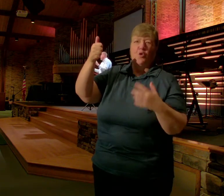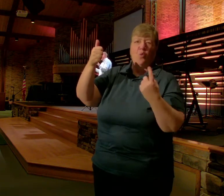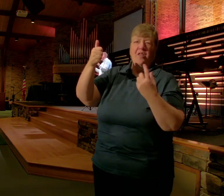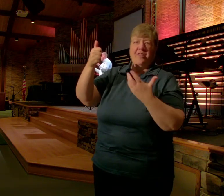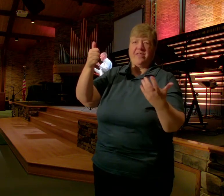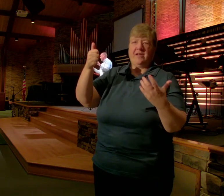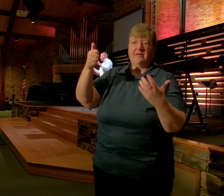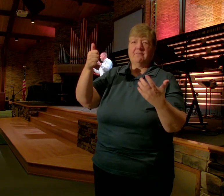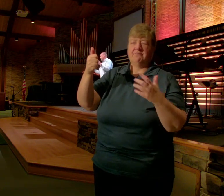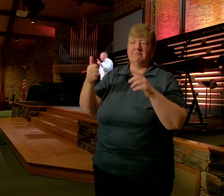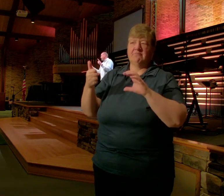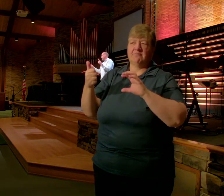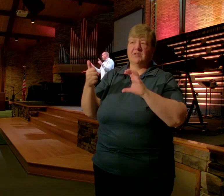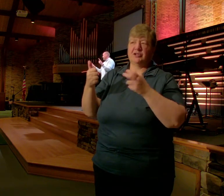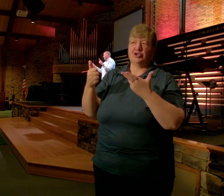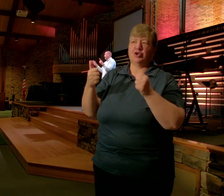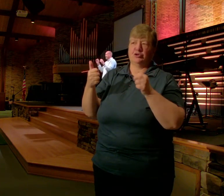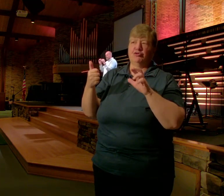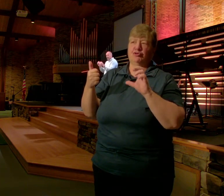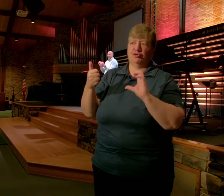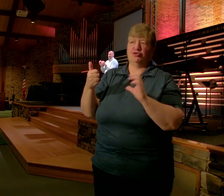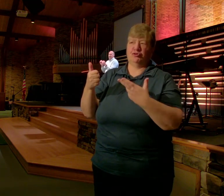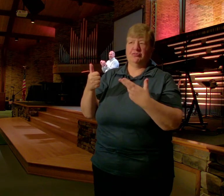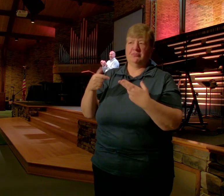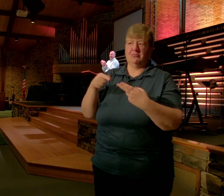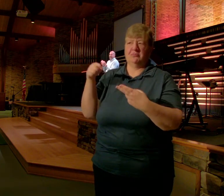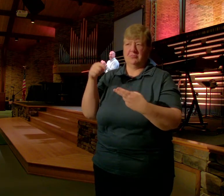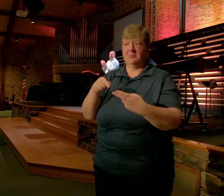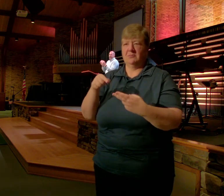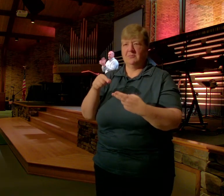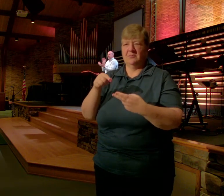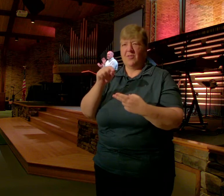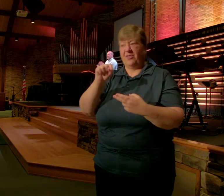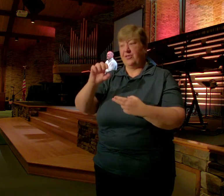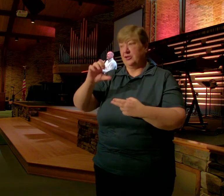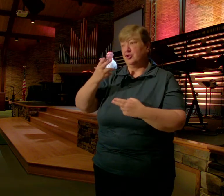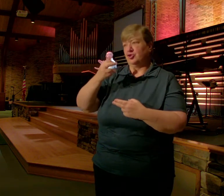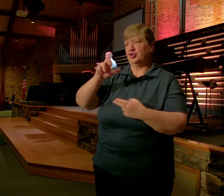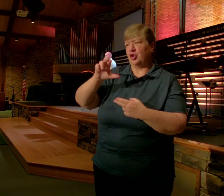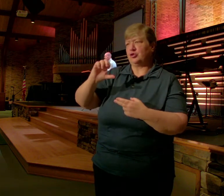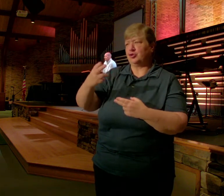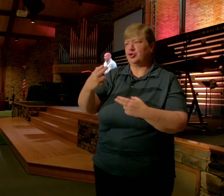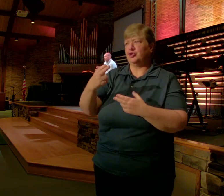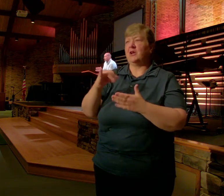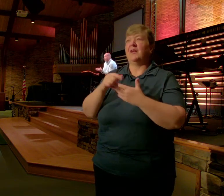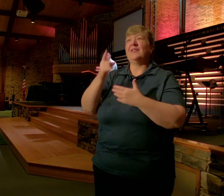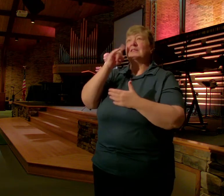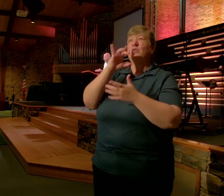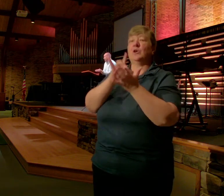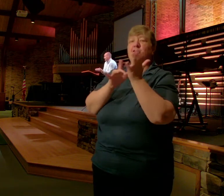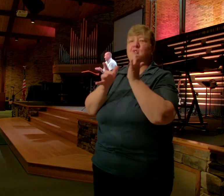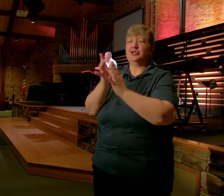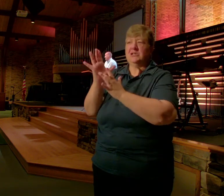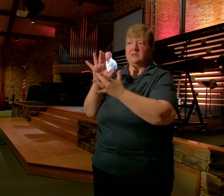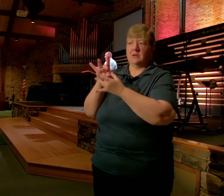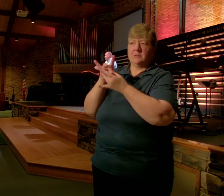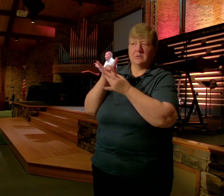Church The Church Is Where Jesus Bound Himself To